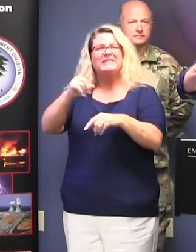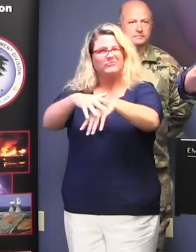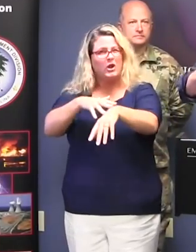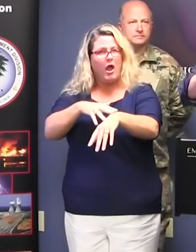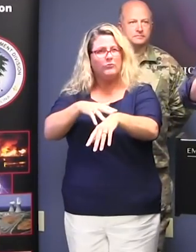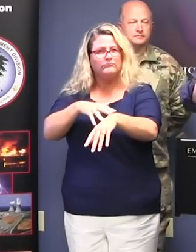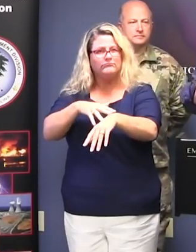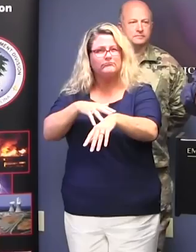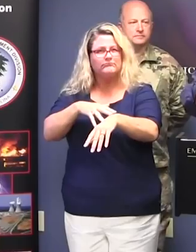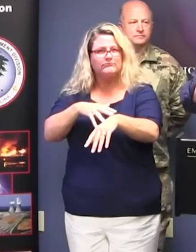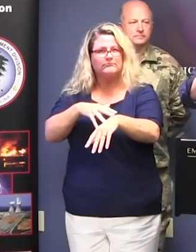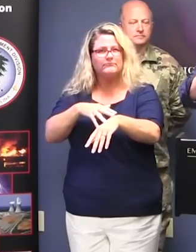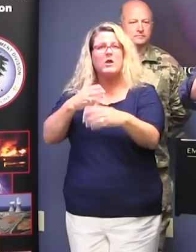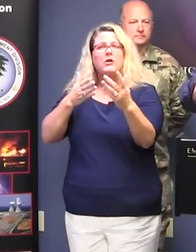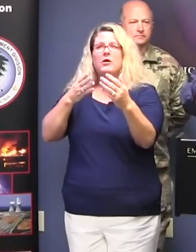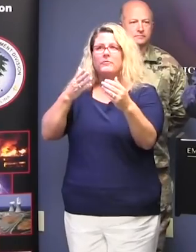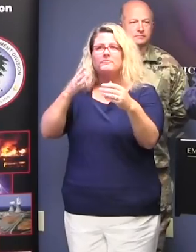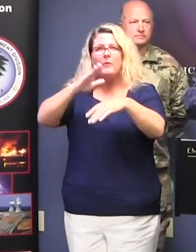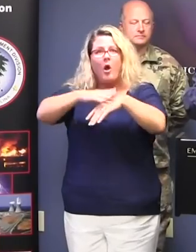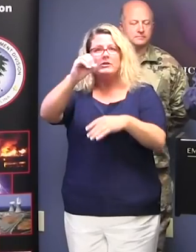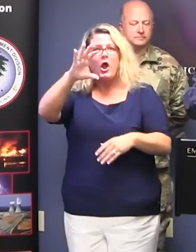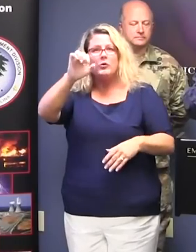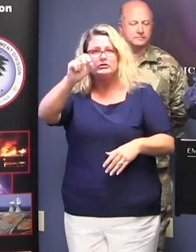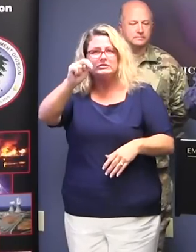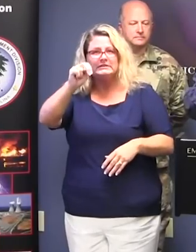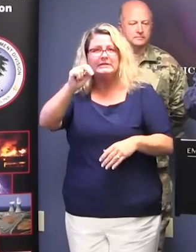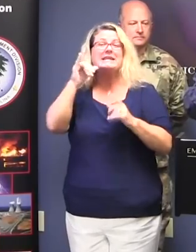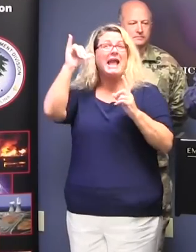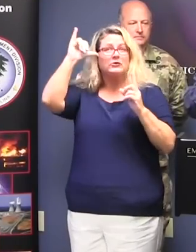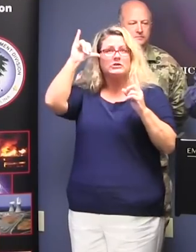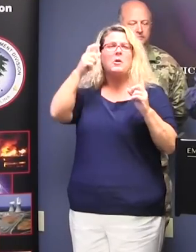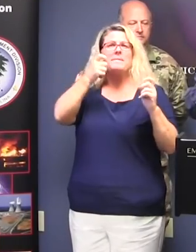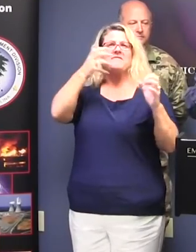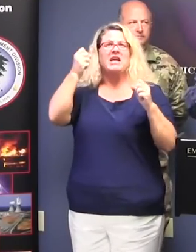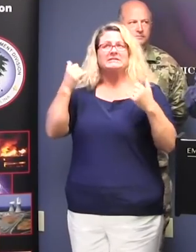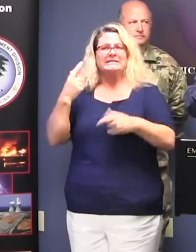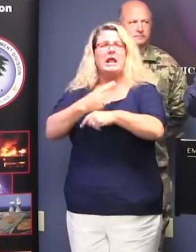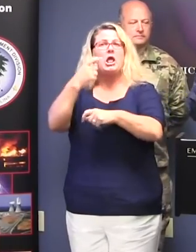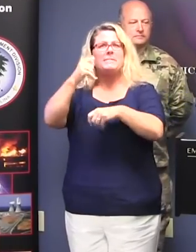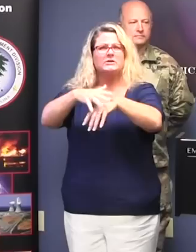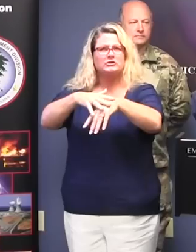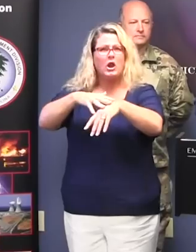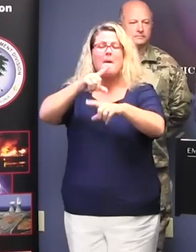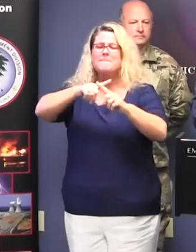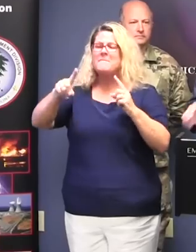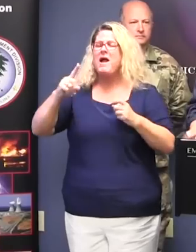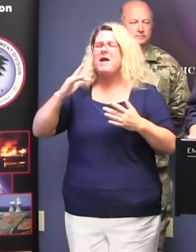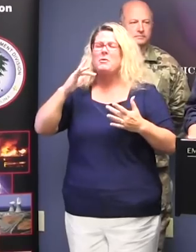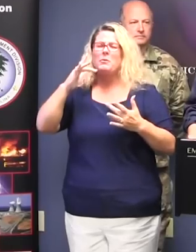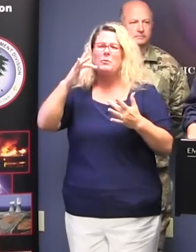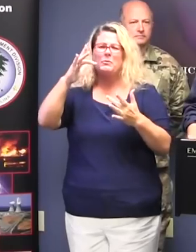is, it's traveling across the ocean a little slower than it was yesterday in our direction. But on the other hand, it is spinning